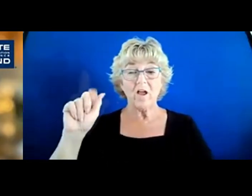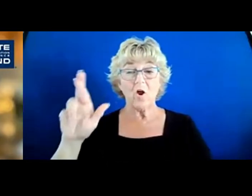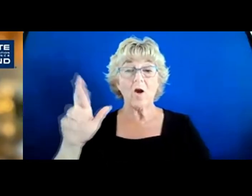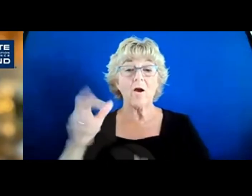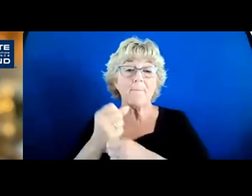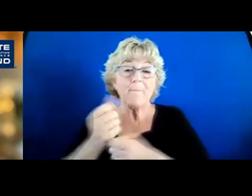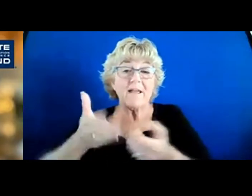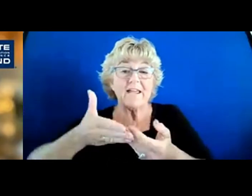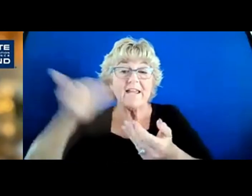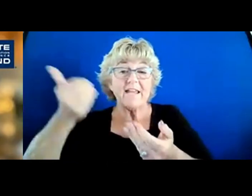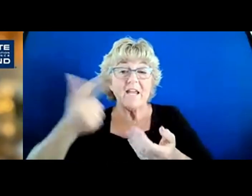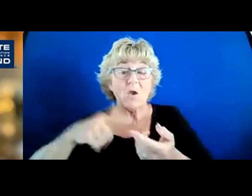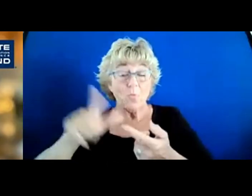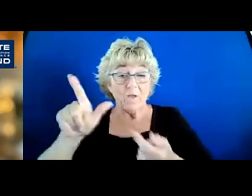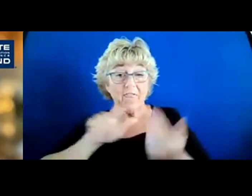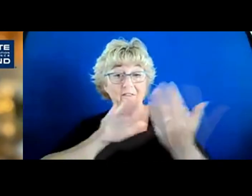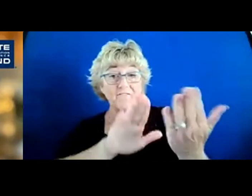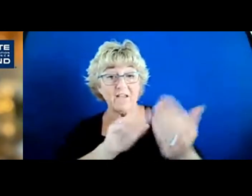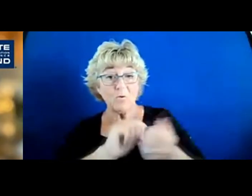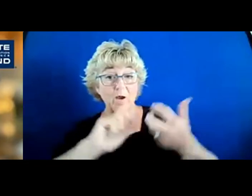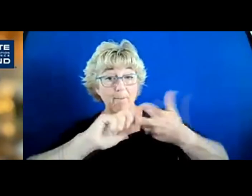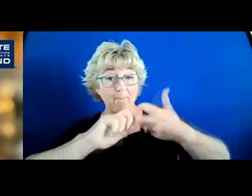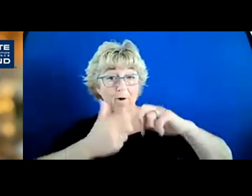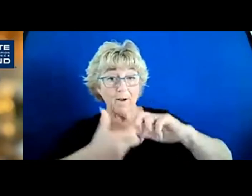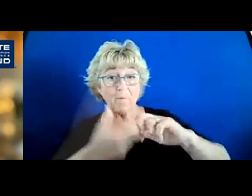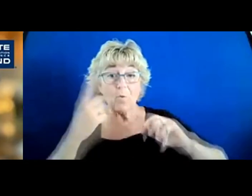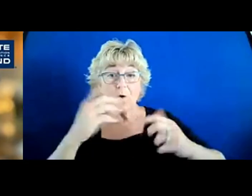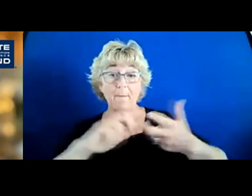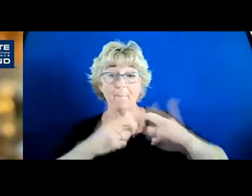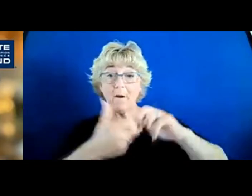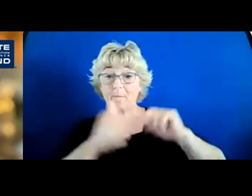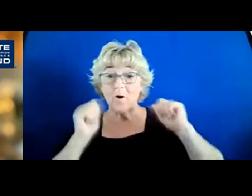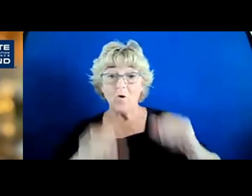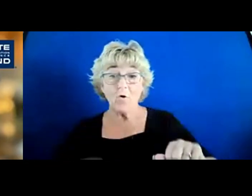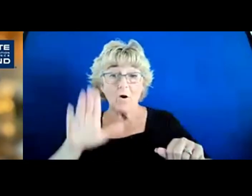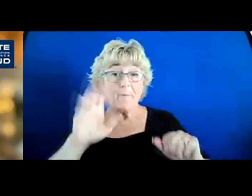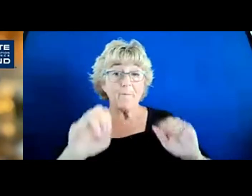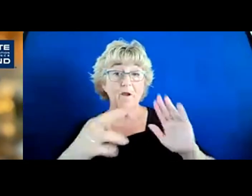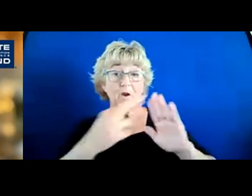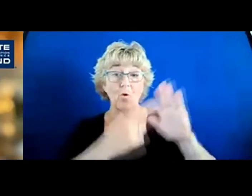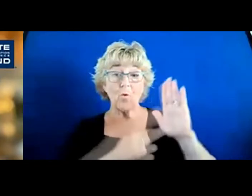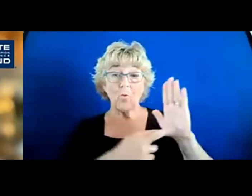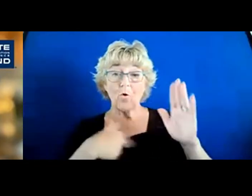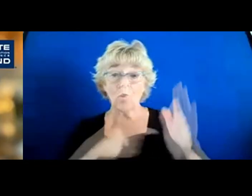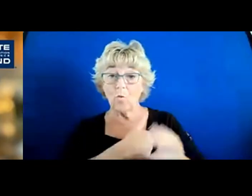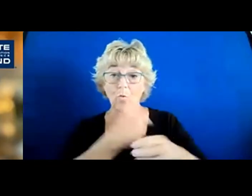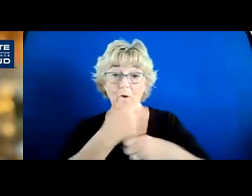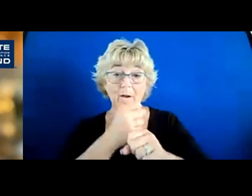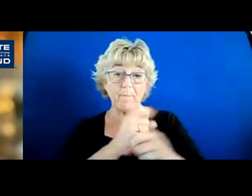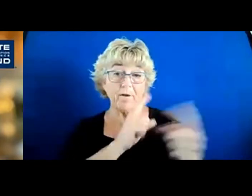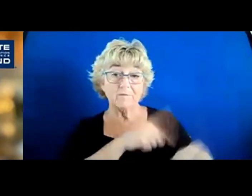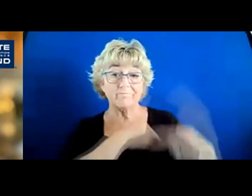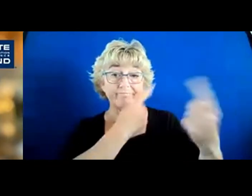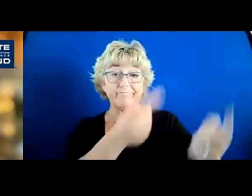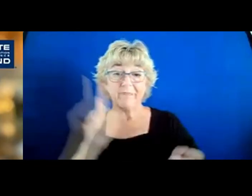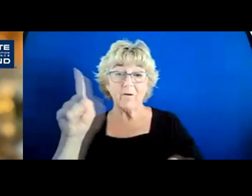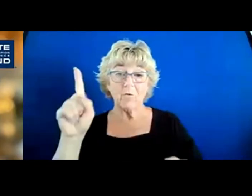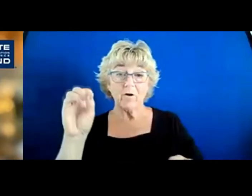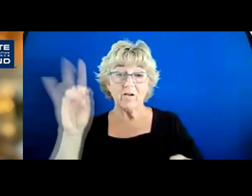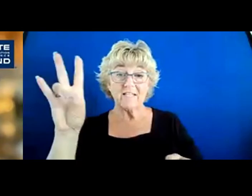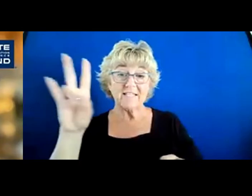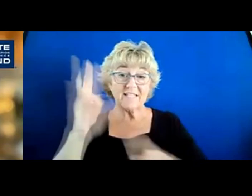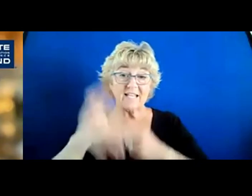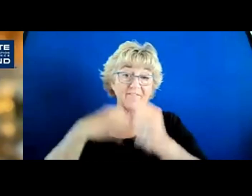possible whenever they're faced with a problem. And one of the problems could be rules that we've created over our 107-year history. Because